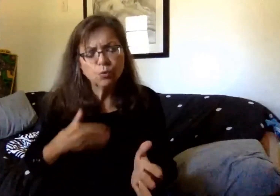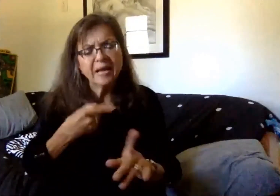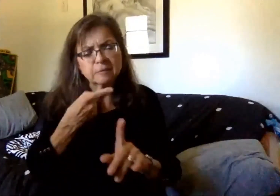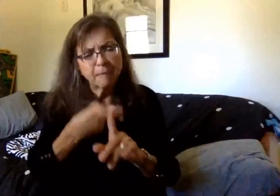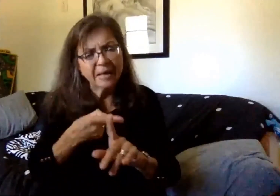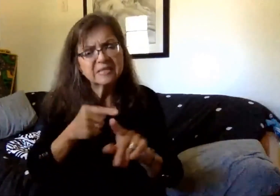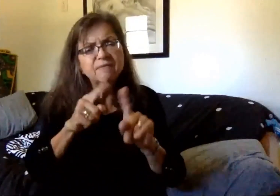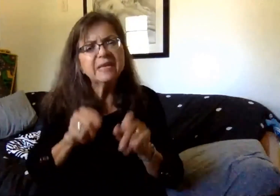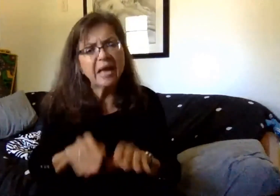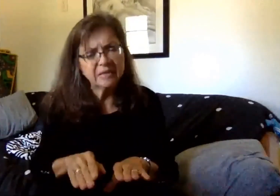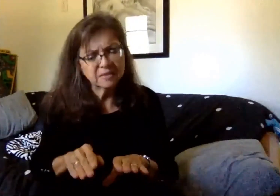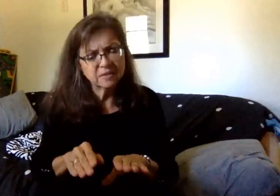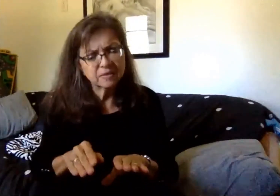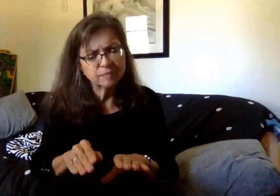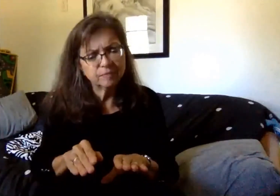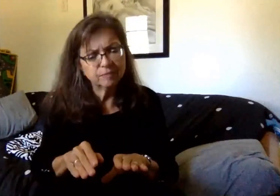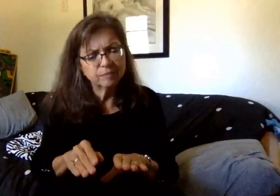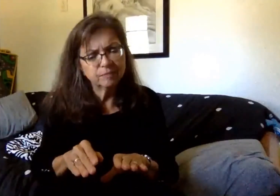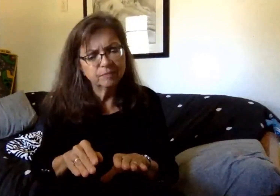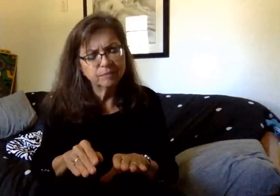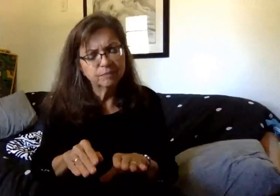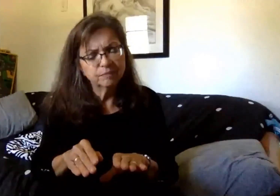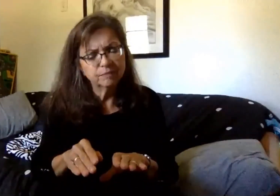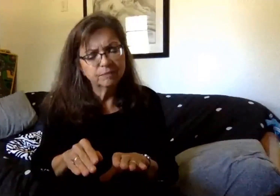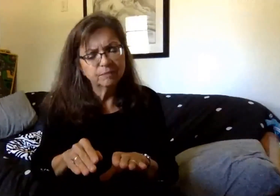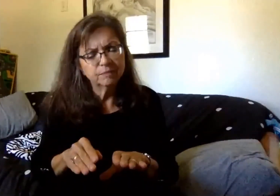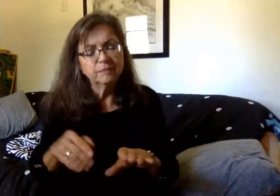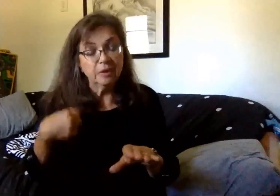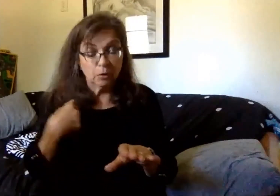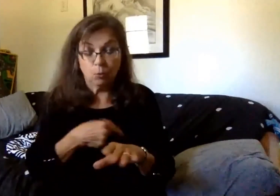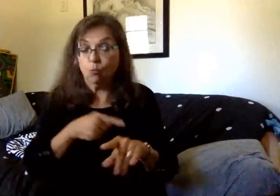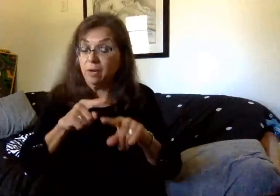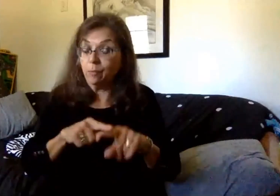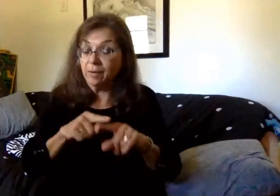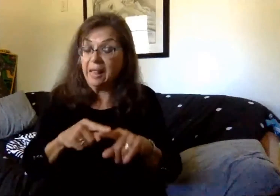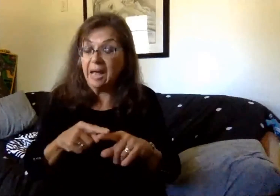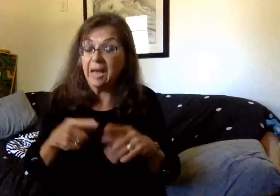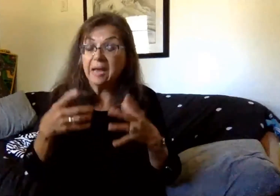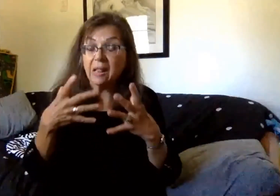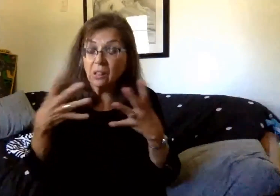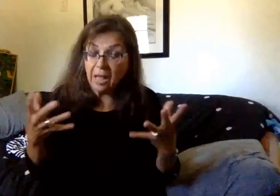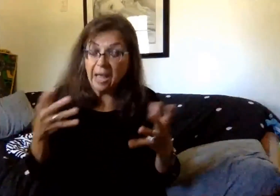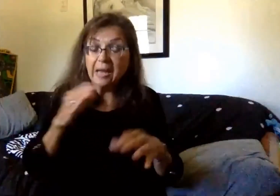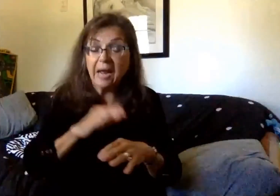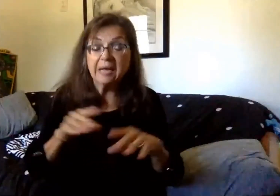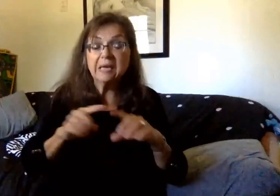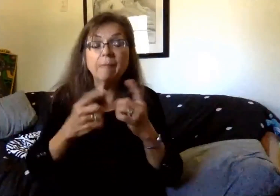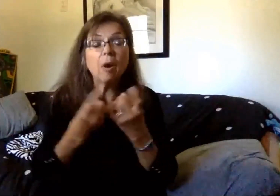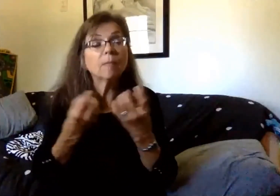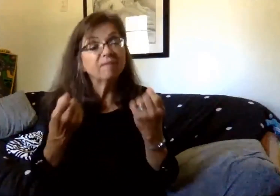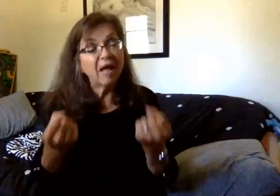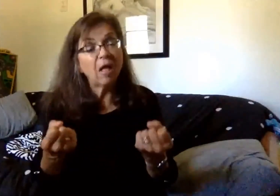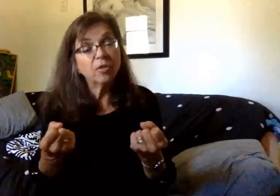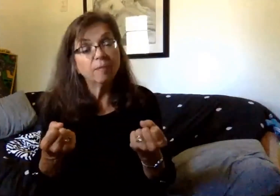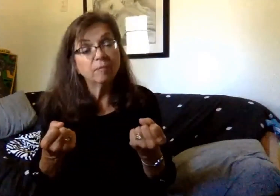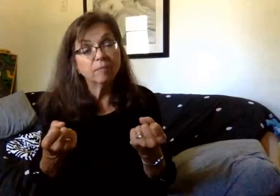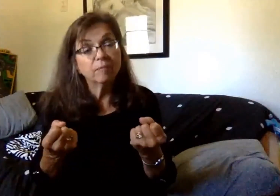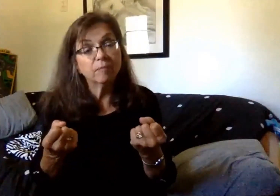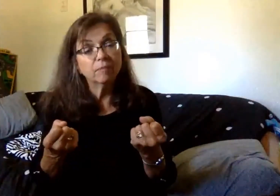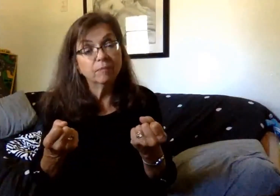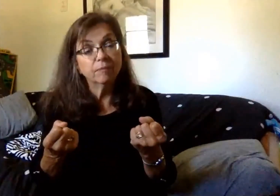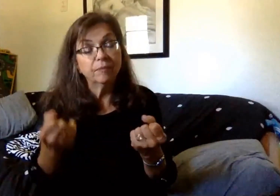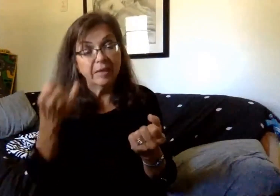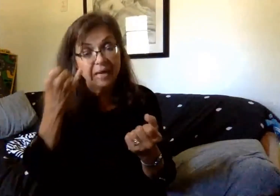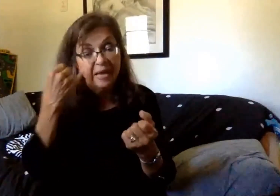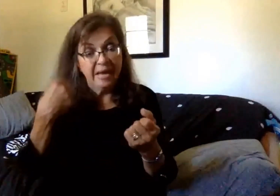-19. And once again, we rely heavily on our partnership with the Monroe County Department of Public Health. If we